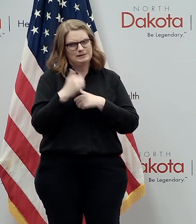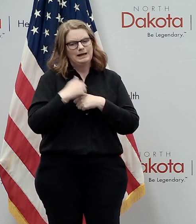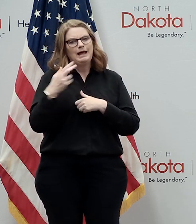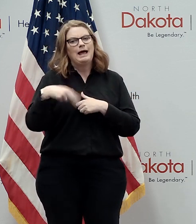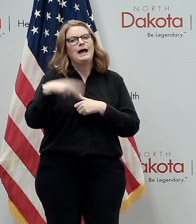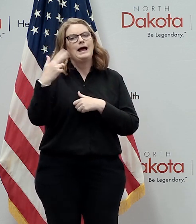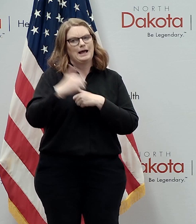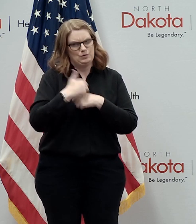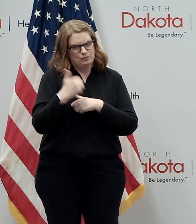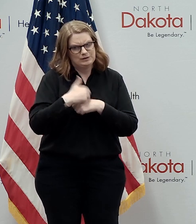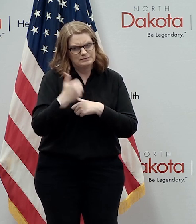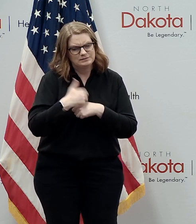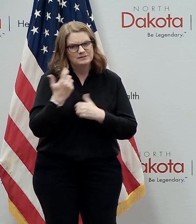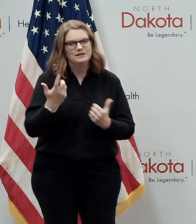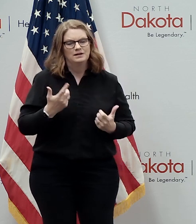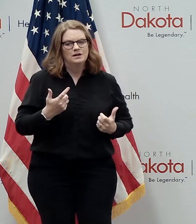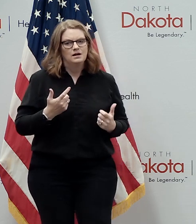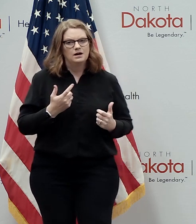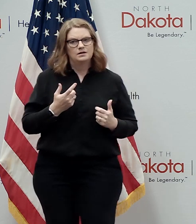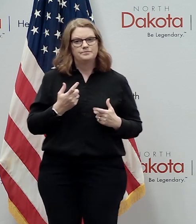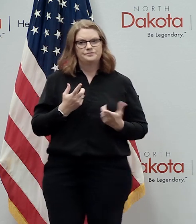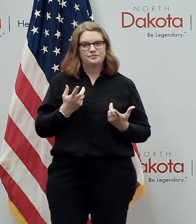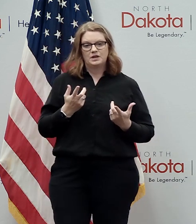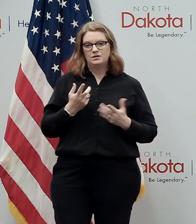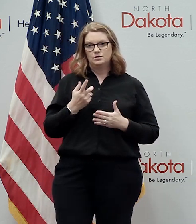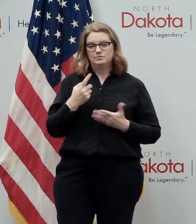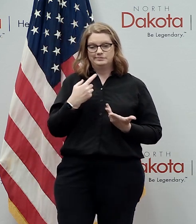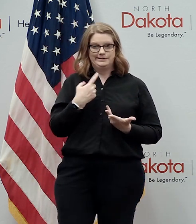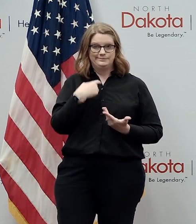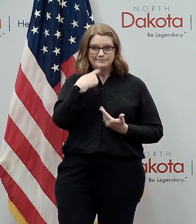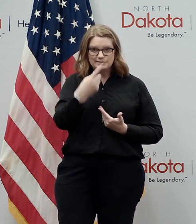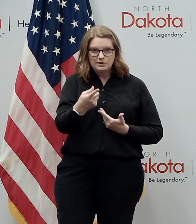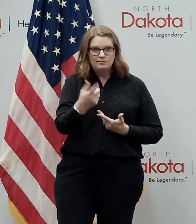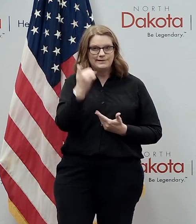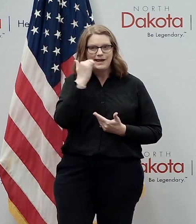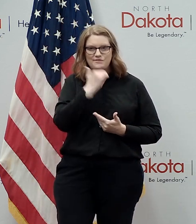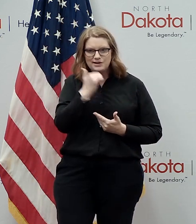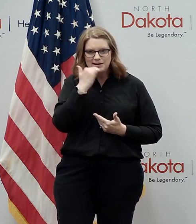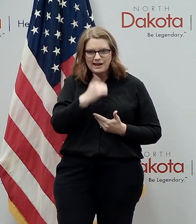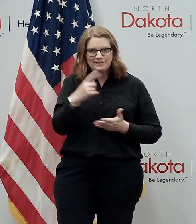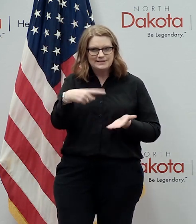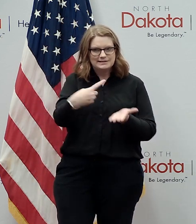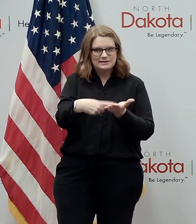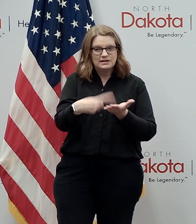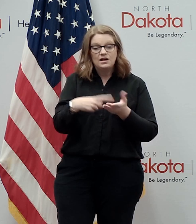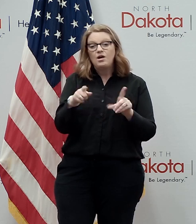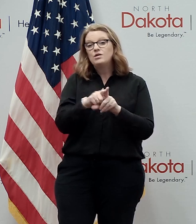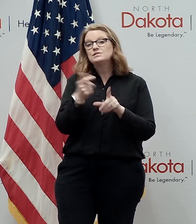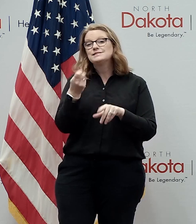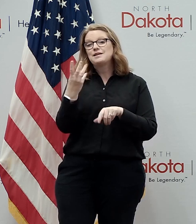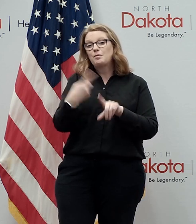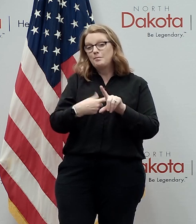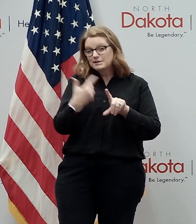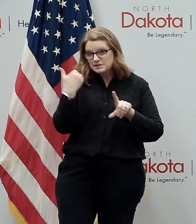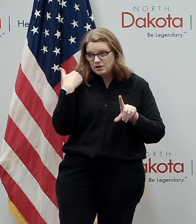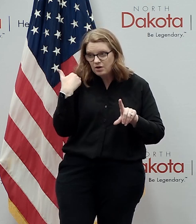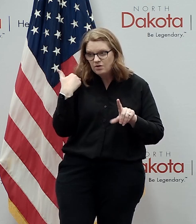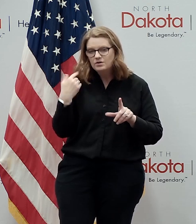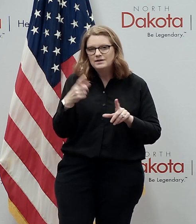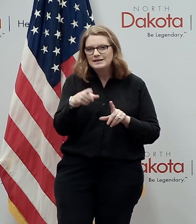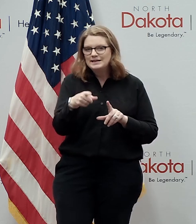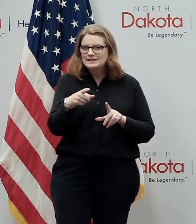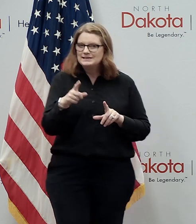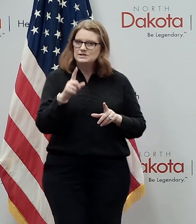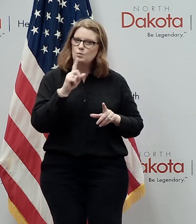uh if you as we've said before early on uh at these uh briefings even several months ago uh it's a conservative